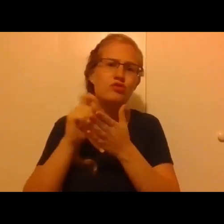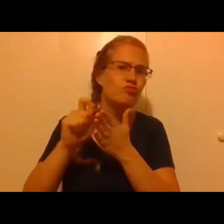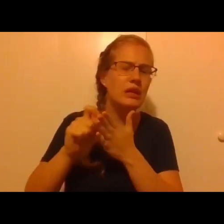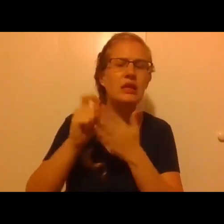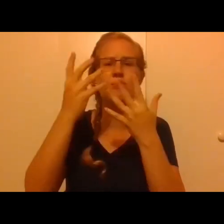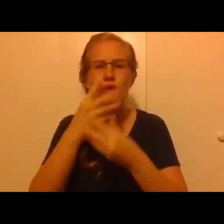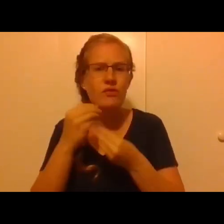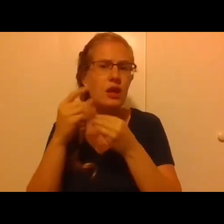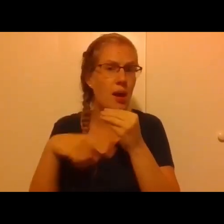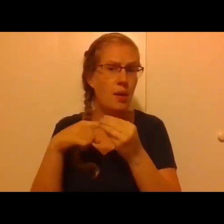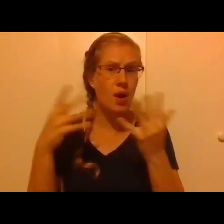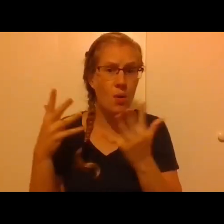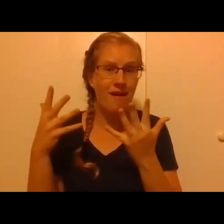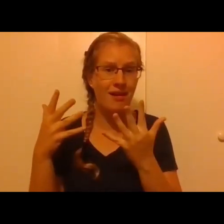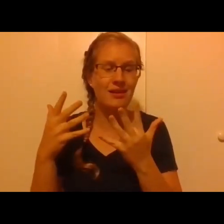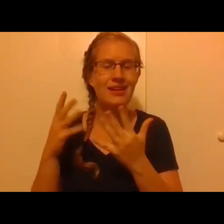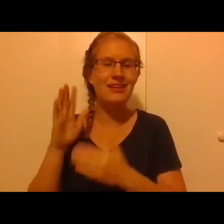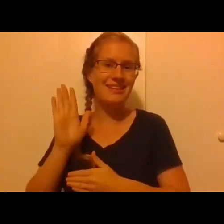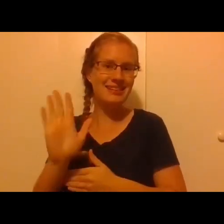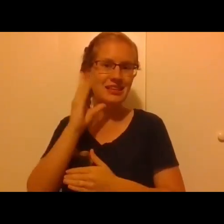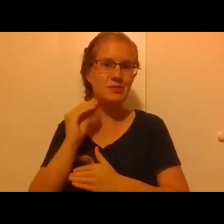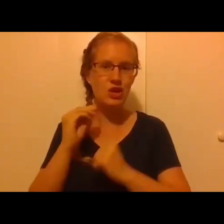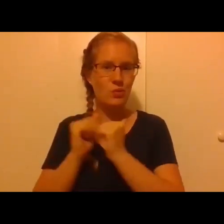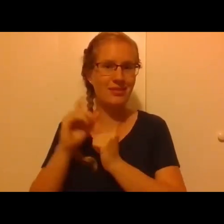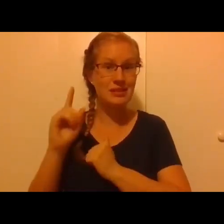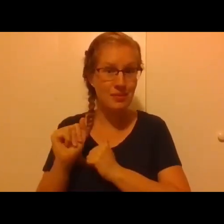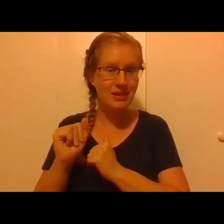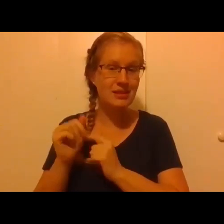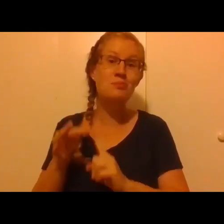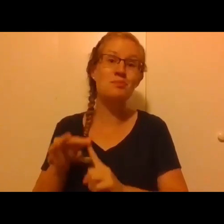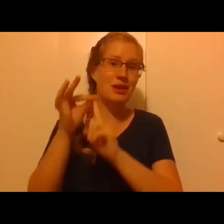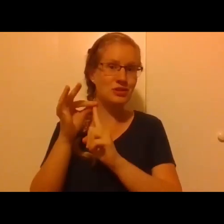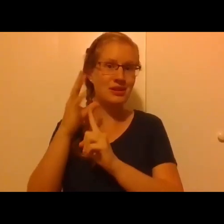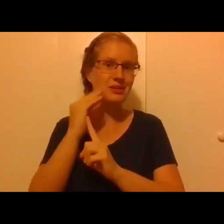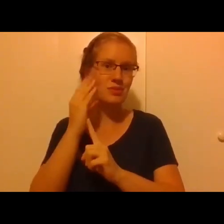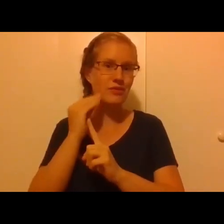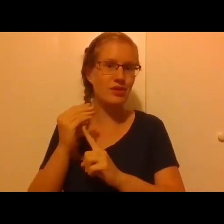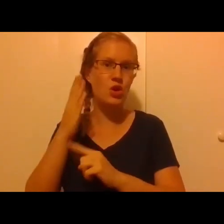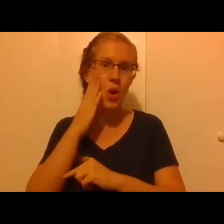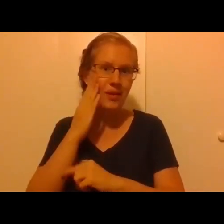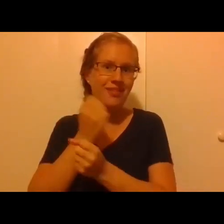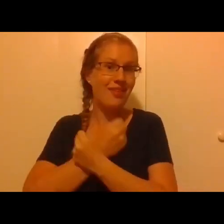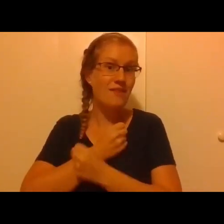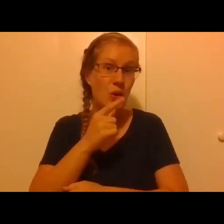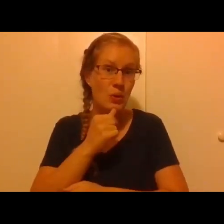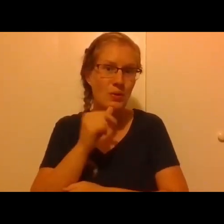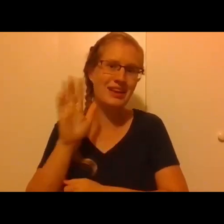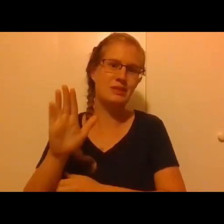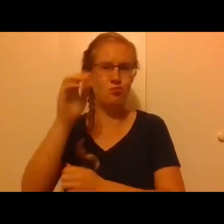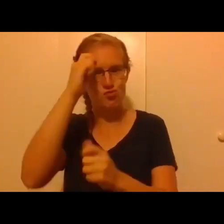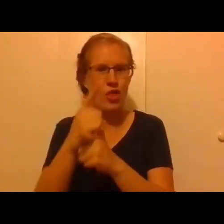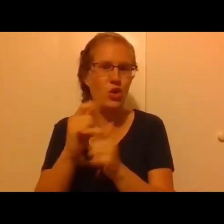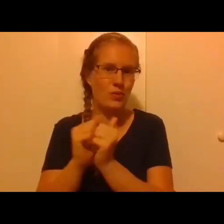and poignantly about his own experience with disabilities and especially the experience of knowing and loving his disabled brother.